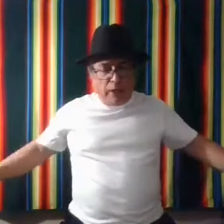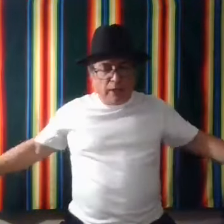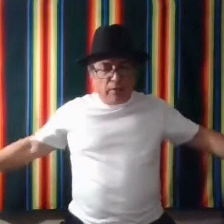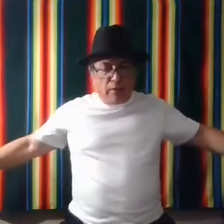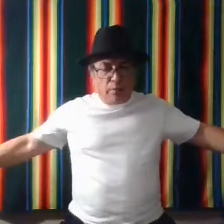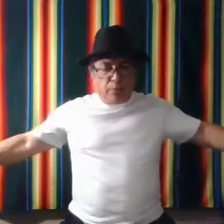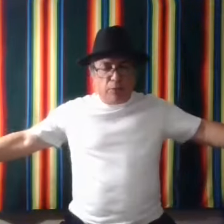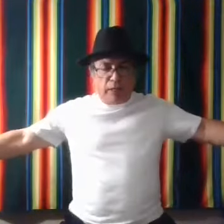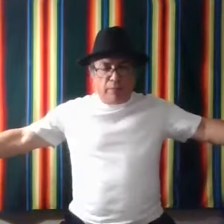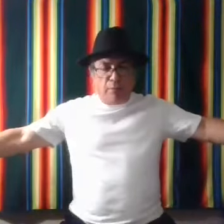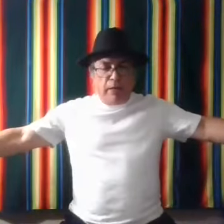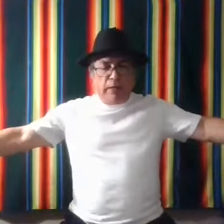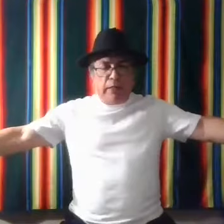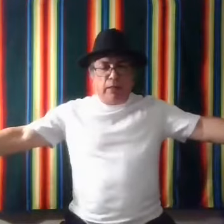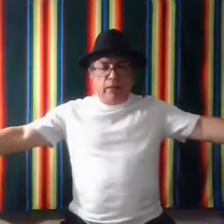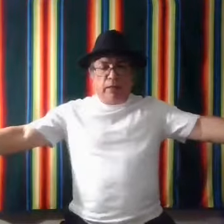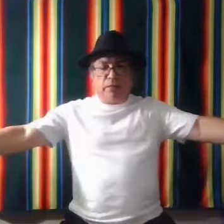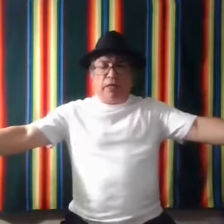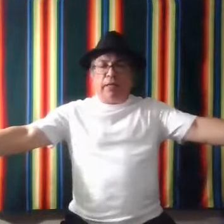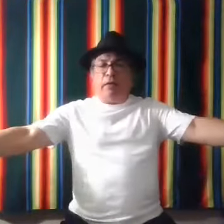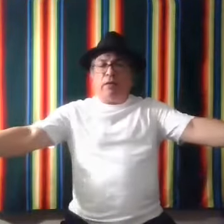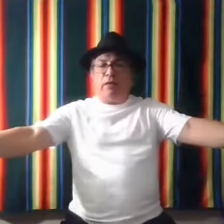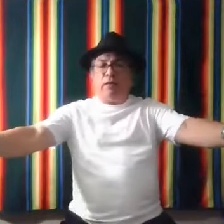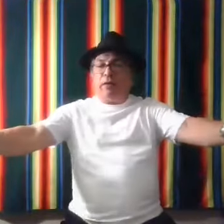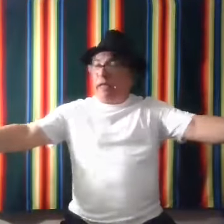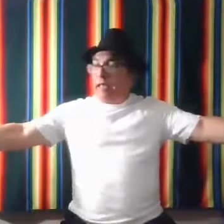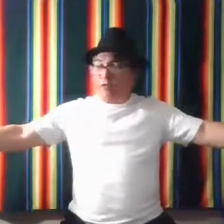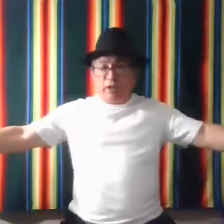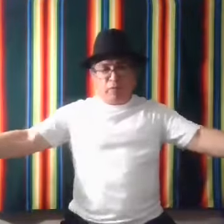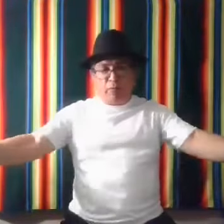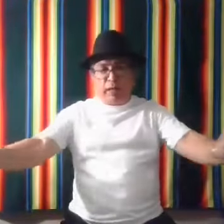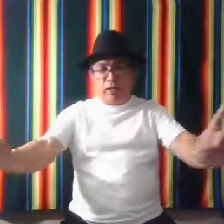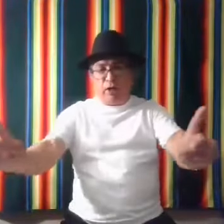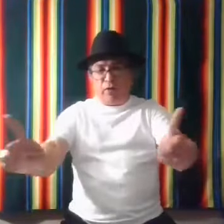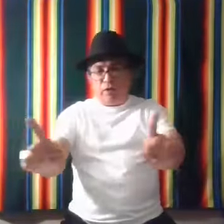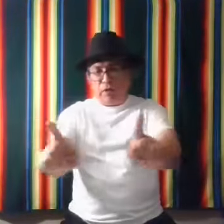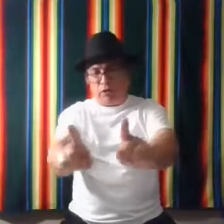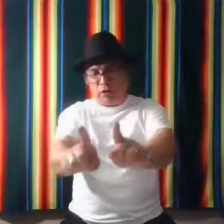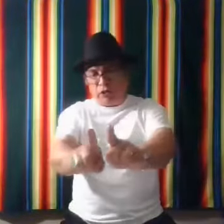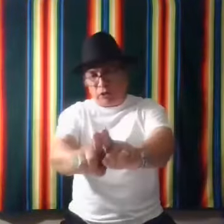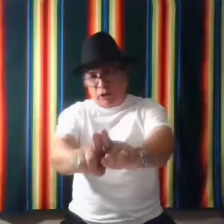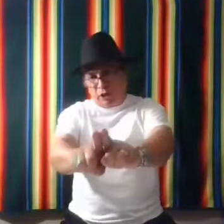when people get married, then the hands come from out here and touch together.